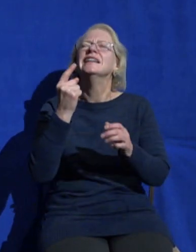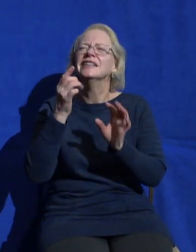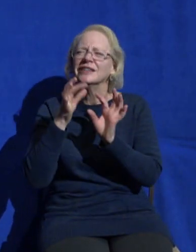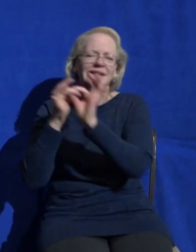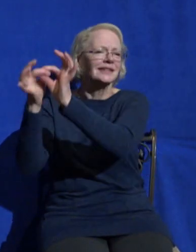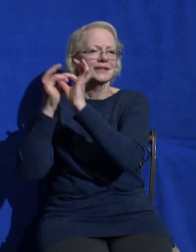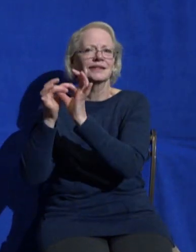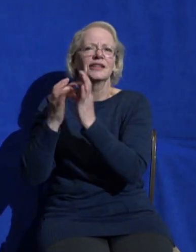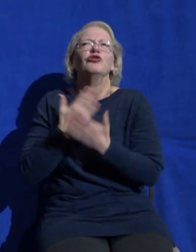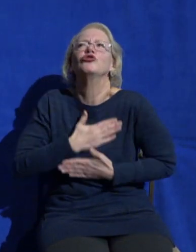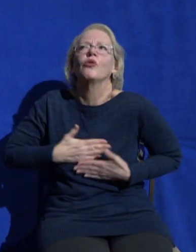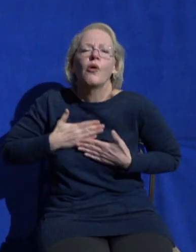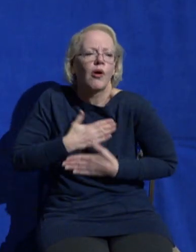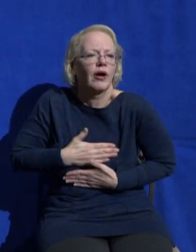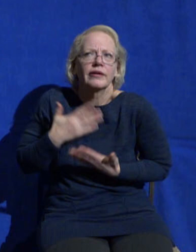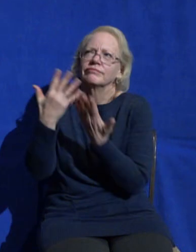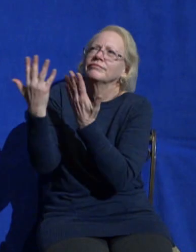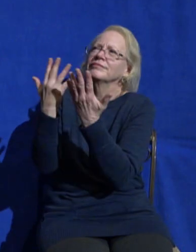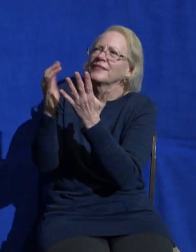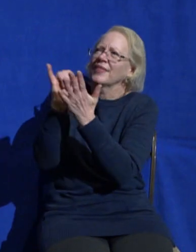judgment and all that because you can't do it the same way everybody else does it